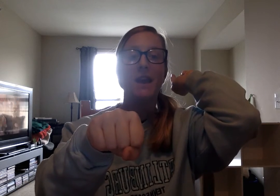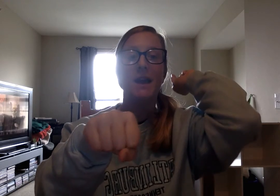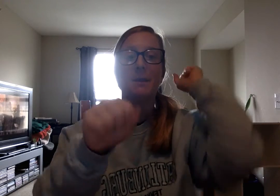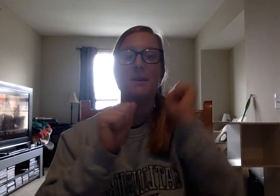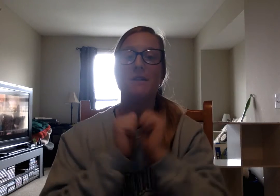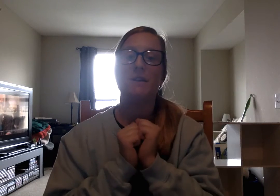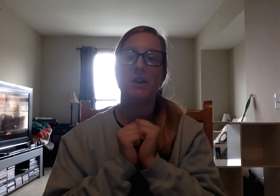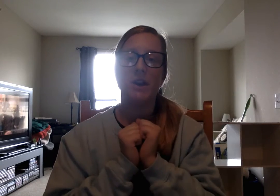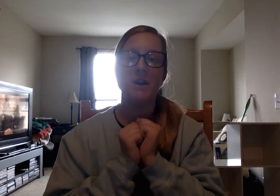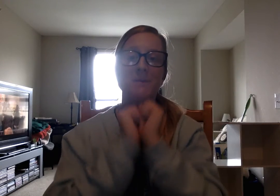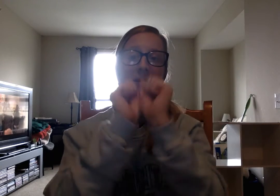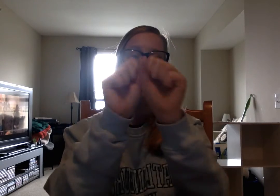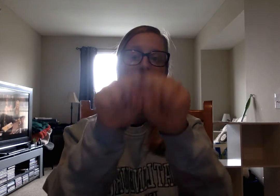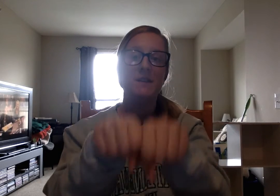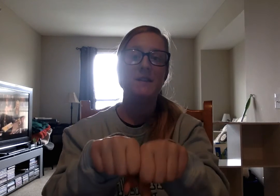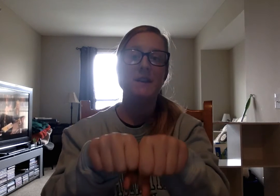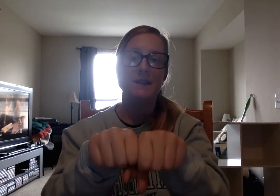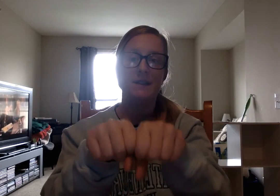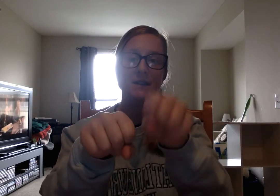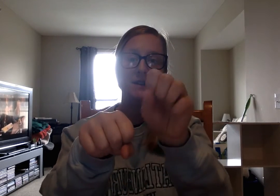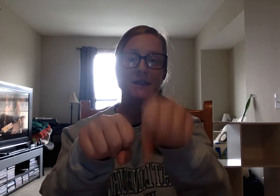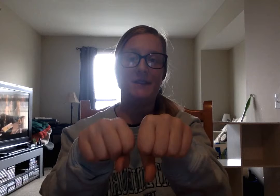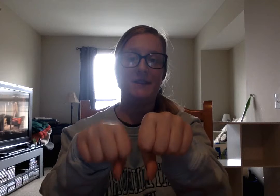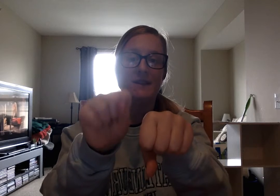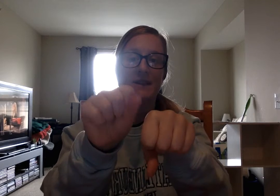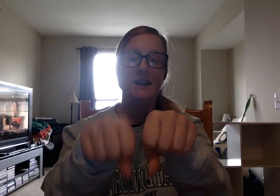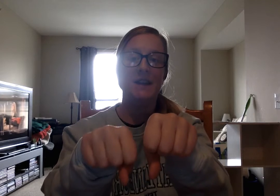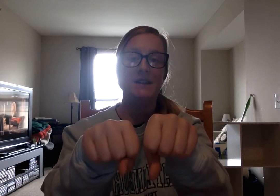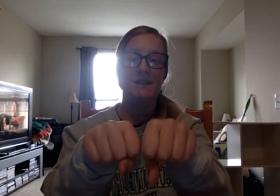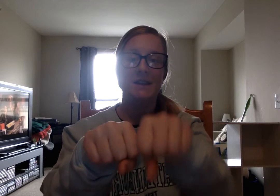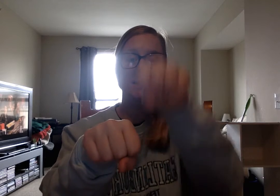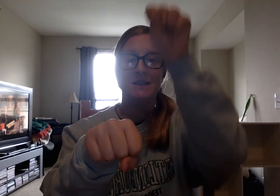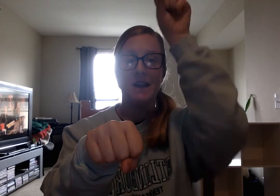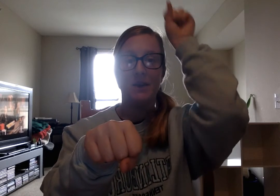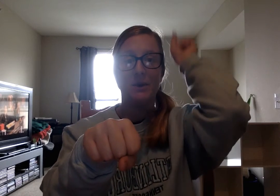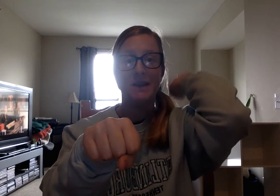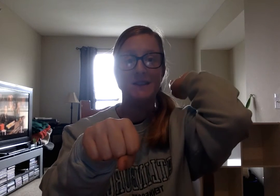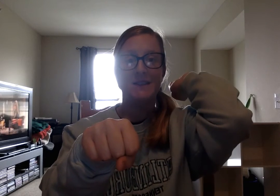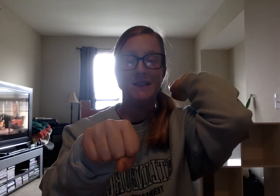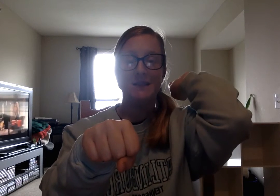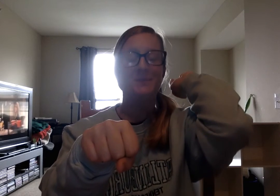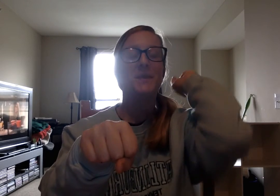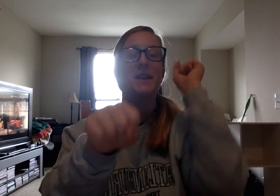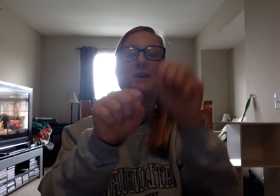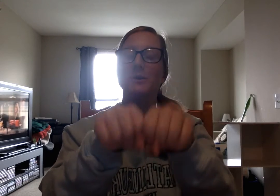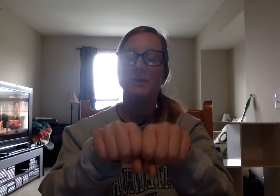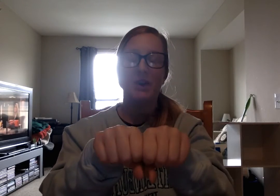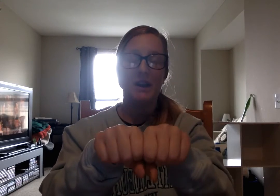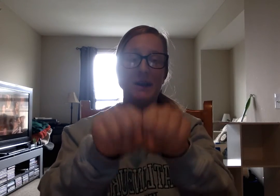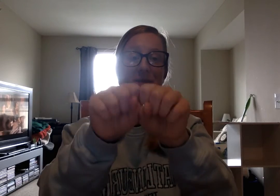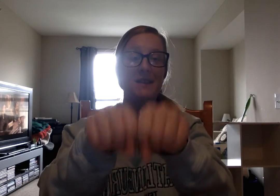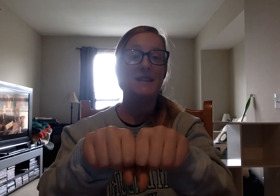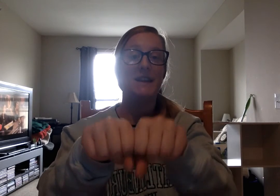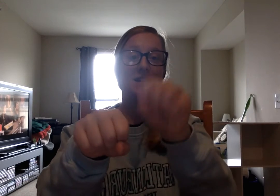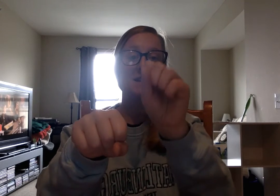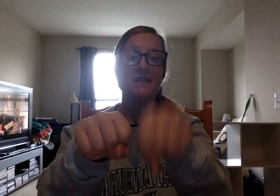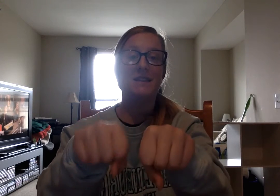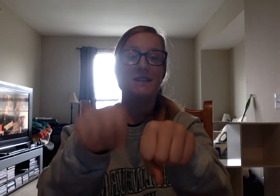Ip. Very good. Sit. S. Ip. Take away sit. Oops. Try it again. Sit. S.